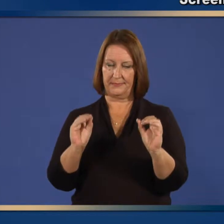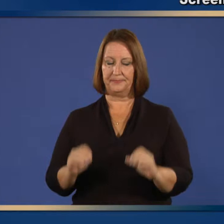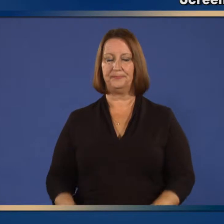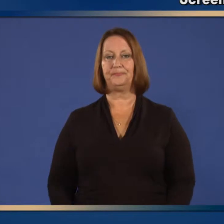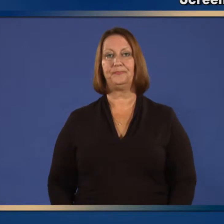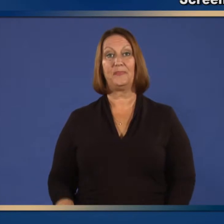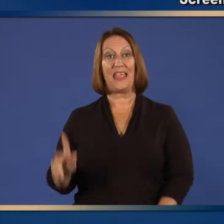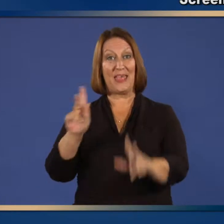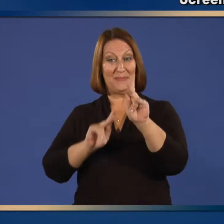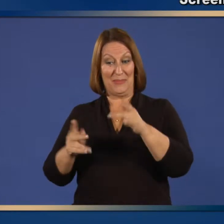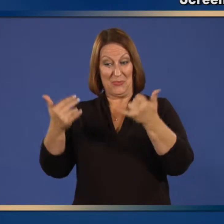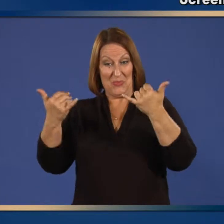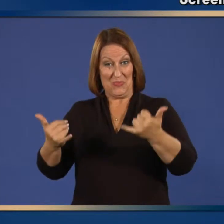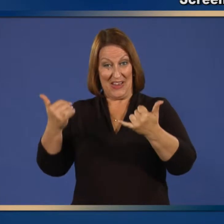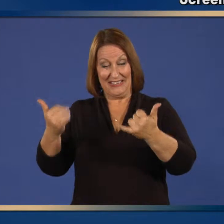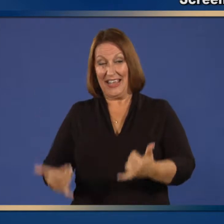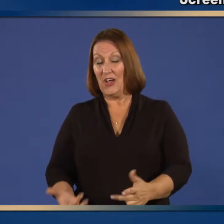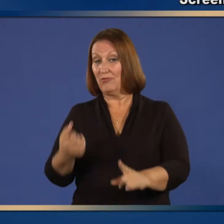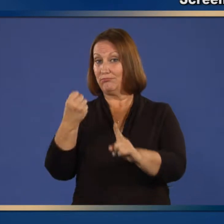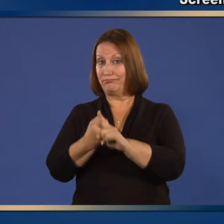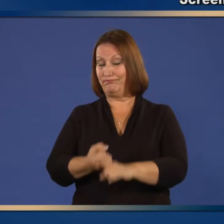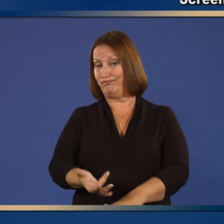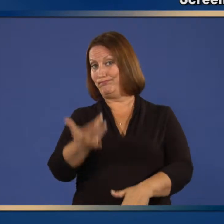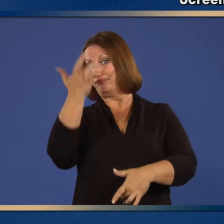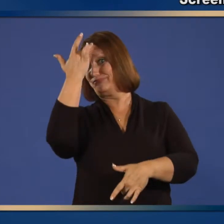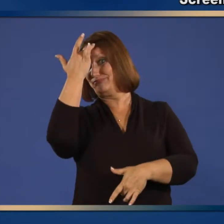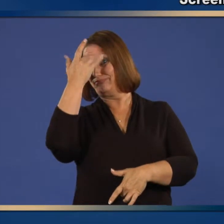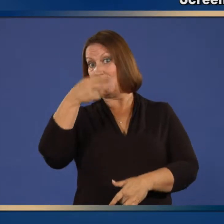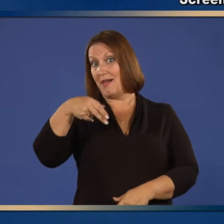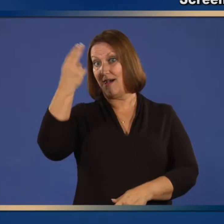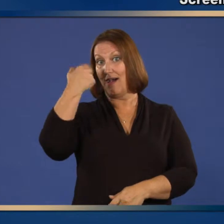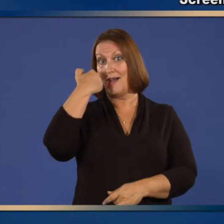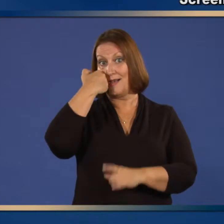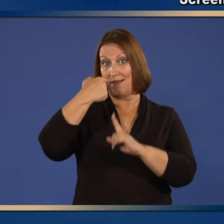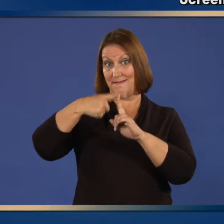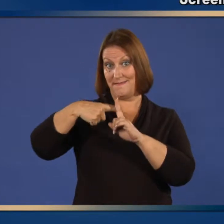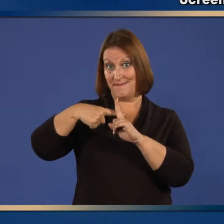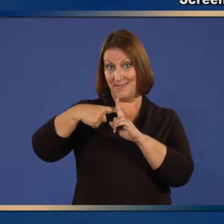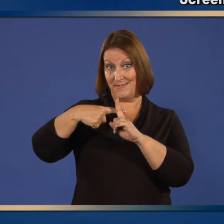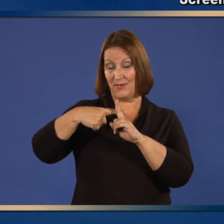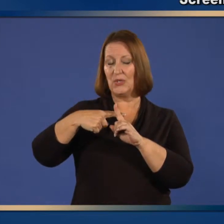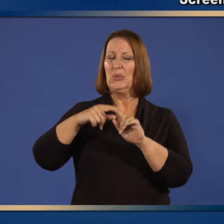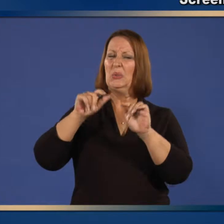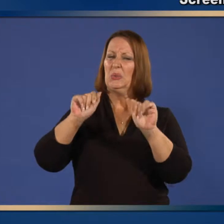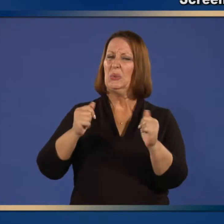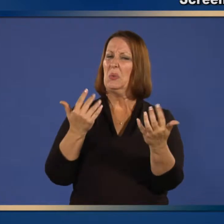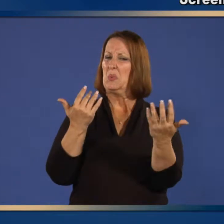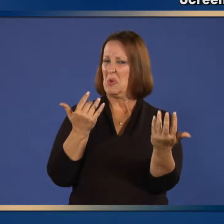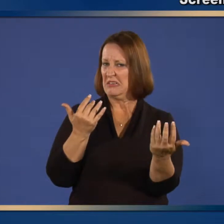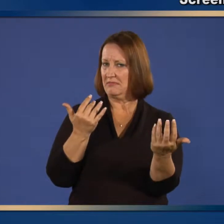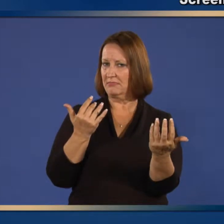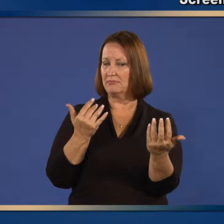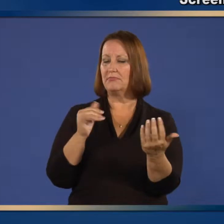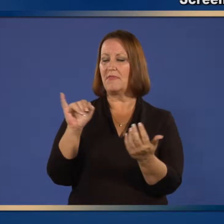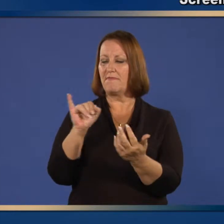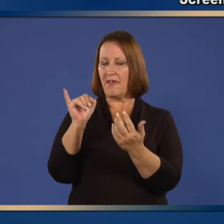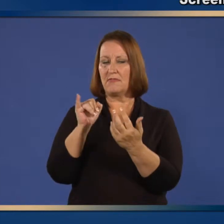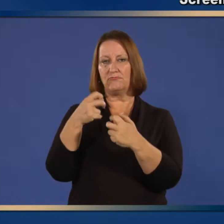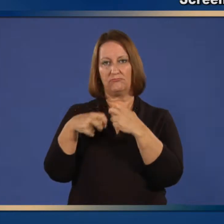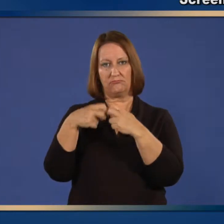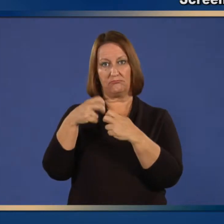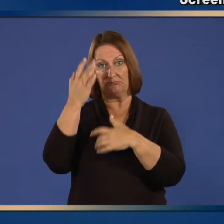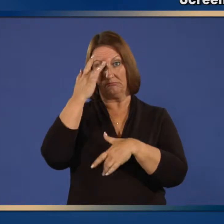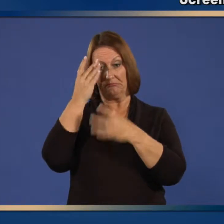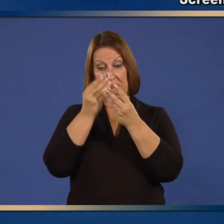Persons with an acute febrile illness usually should not be vaccinated until their symptoms have improved.